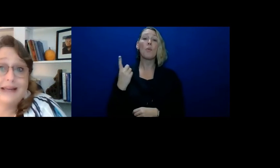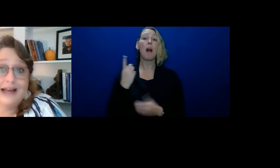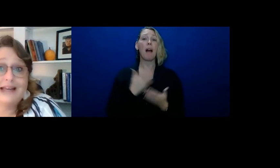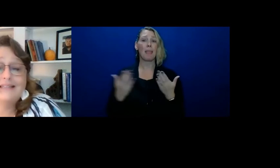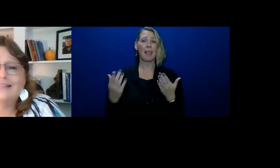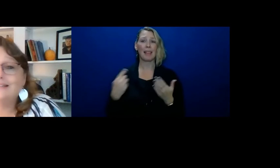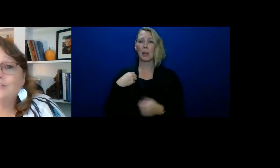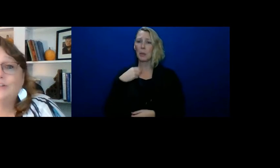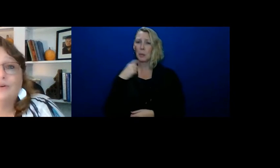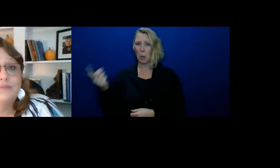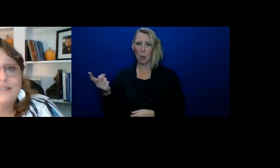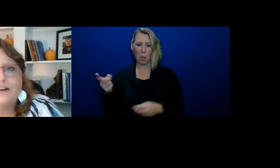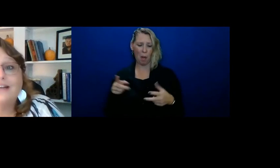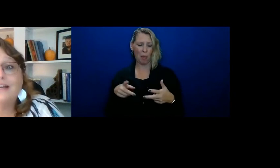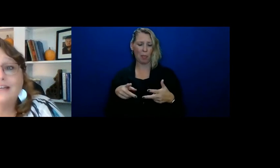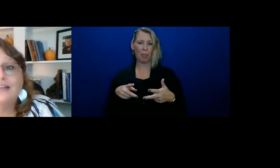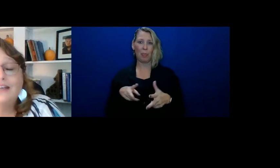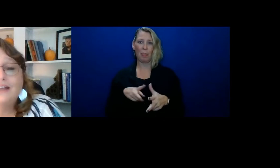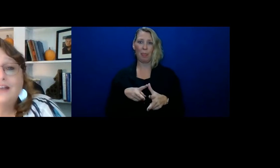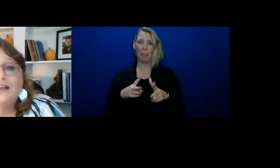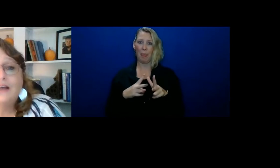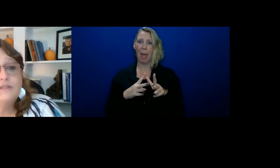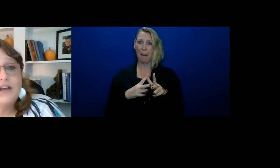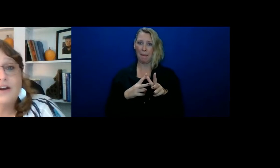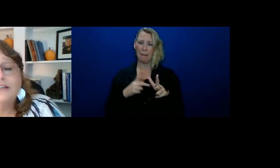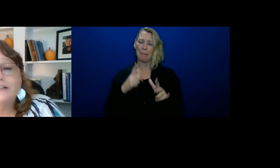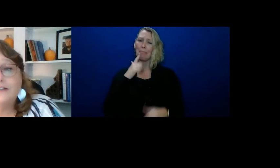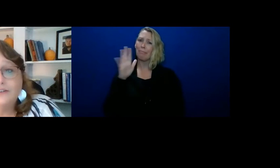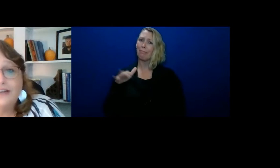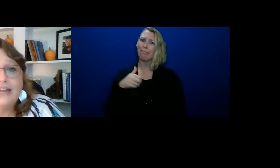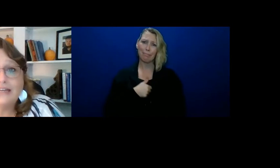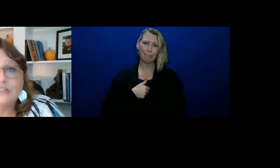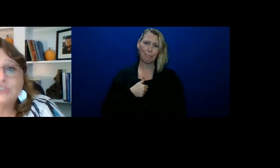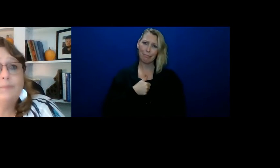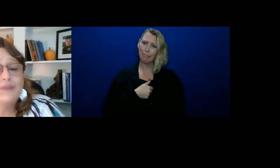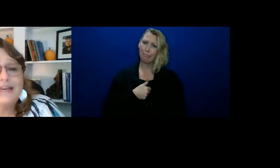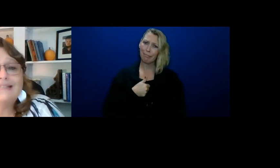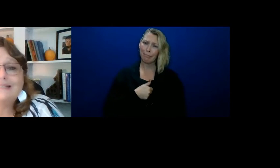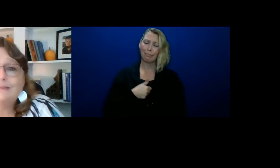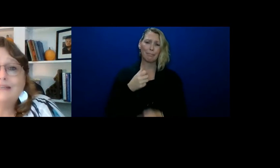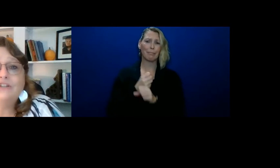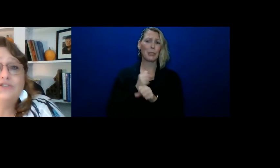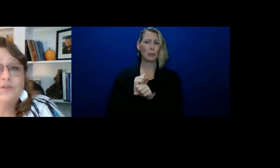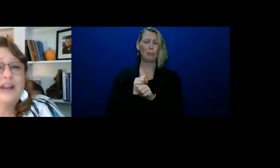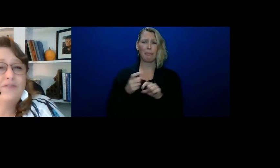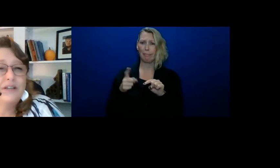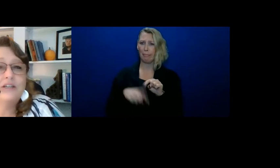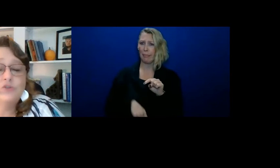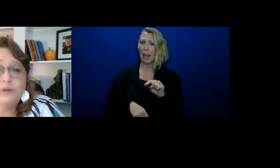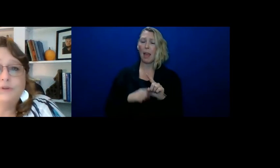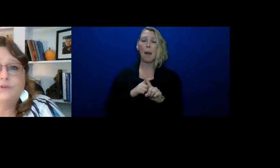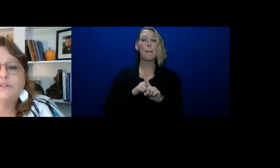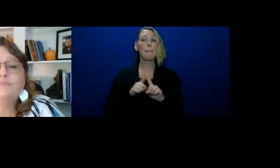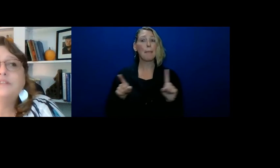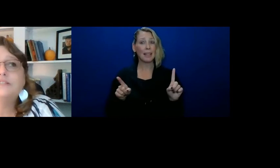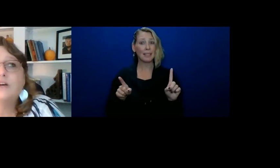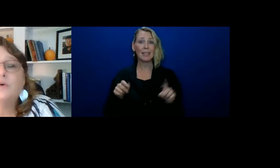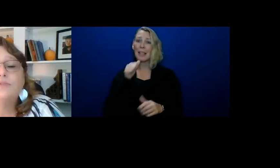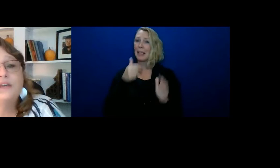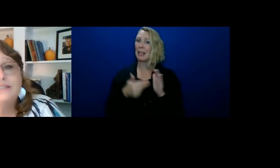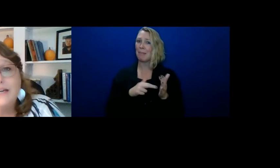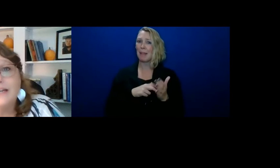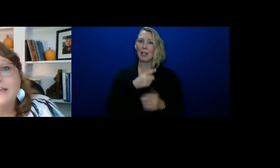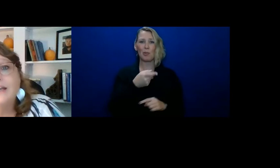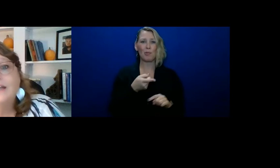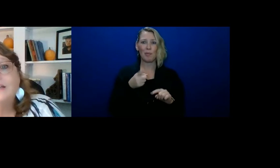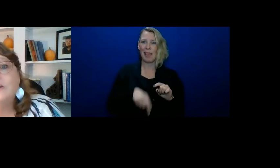said to my guys is, you know, I'm sorry, honey, I'm sorry you can't get a job, but that doesn't mean you don't have to contribute. So